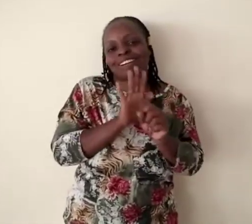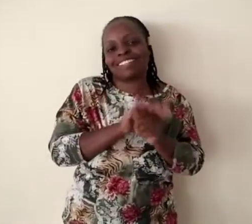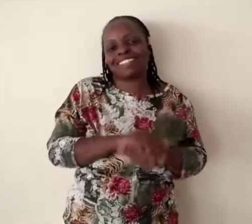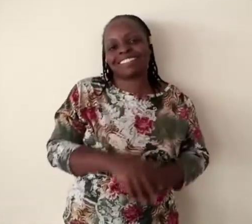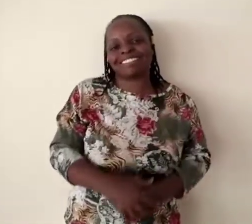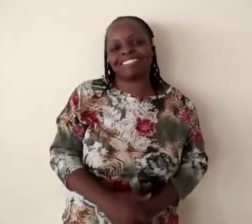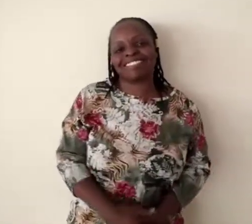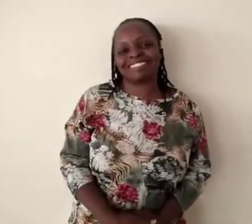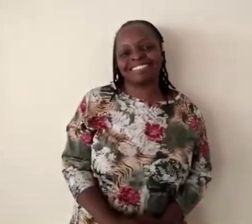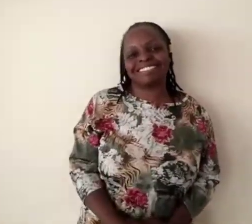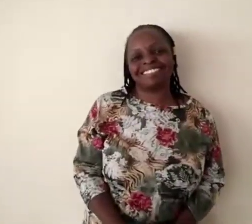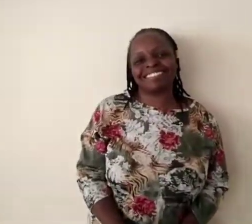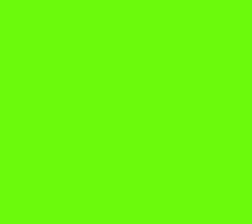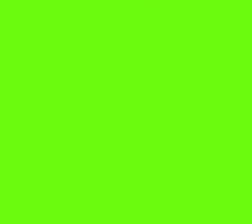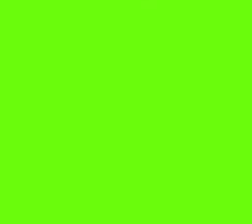no problem. Thank you very much.